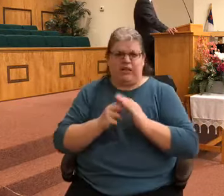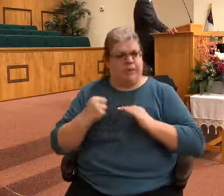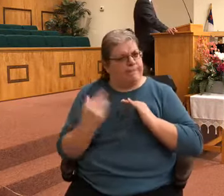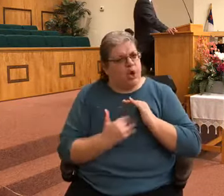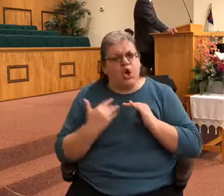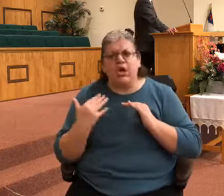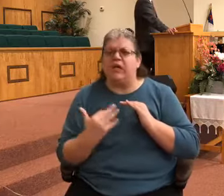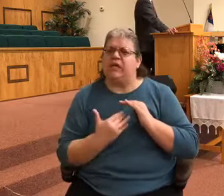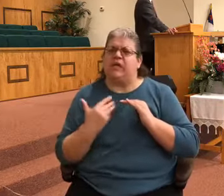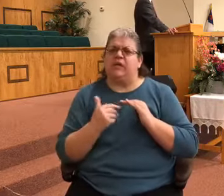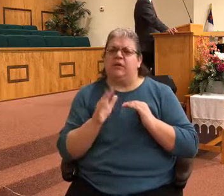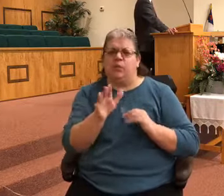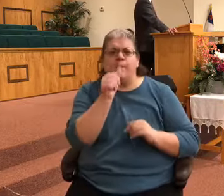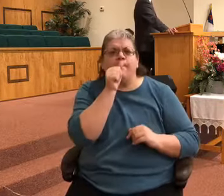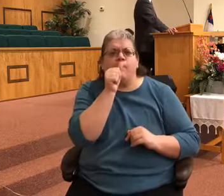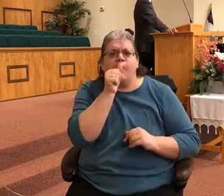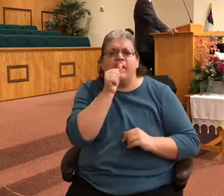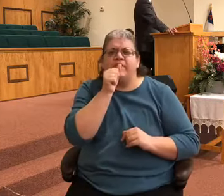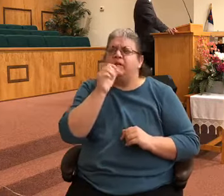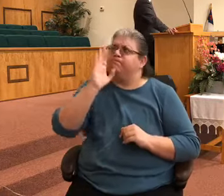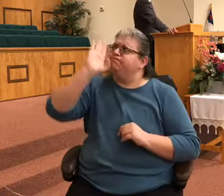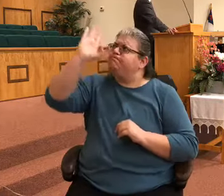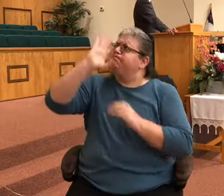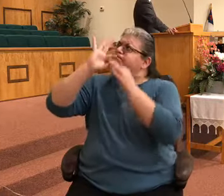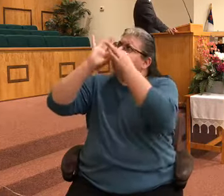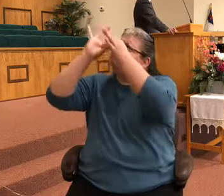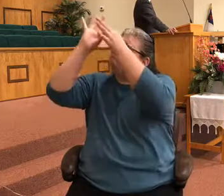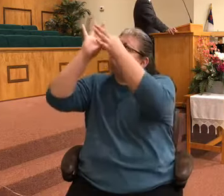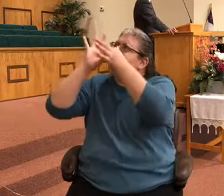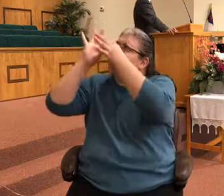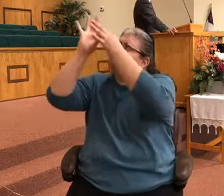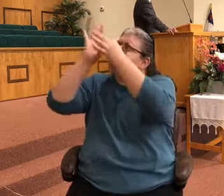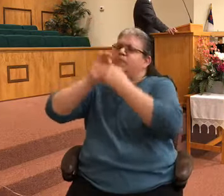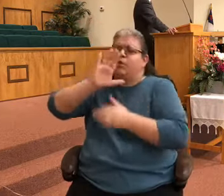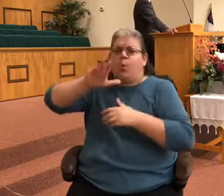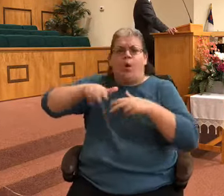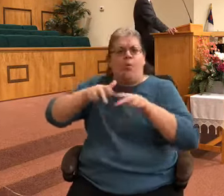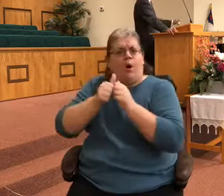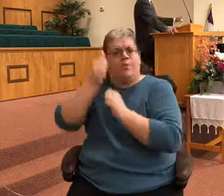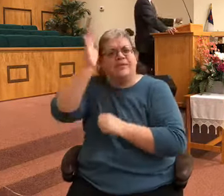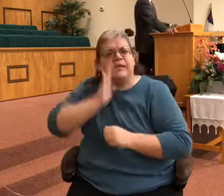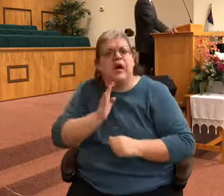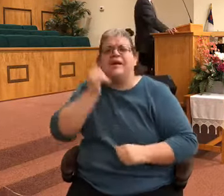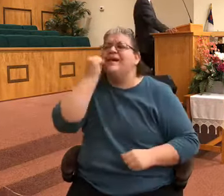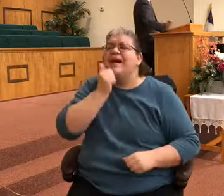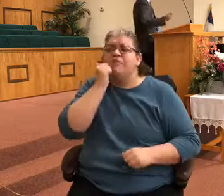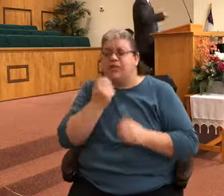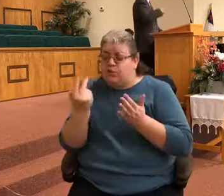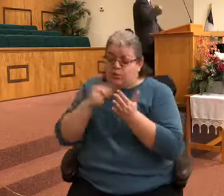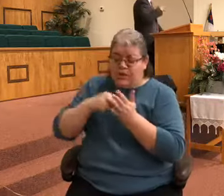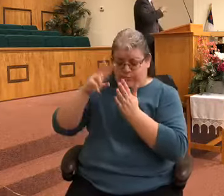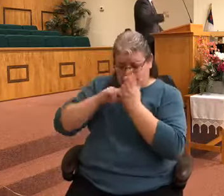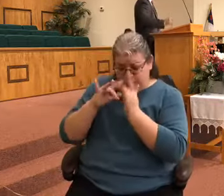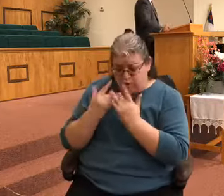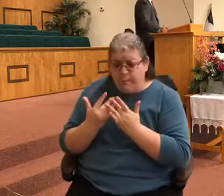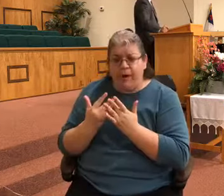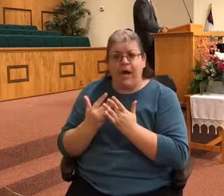in your pride and devotions. Your walk with God every day you get up and read your Bible and you're shooting an arrow to the ground.